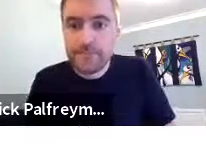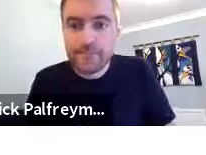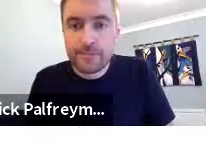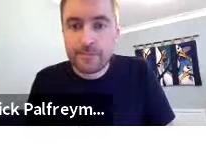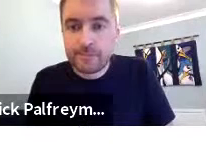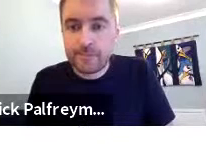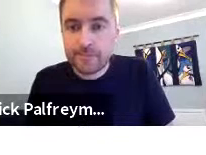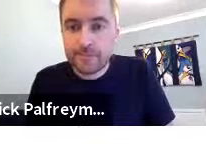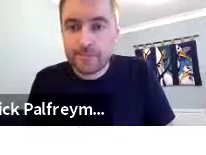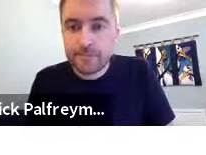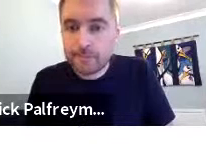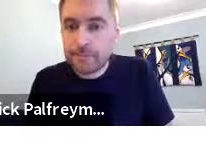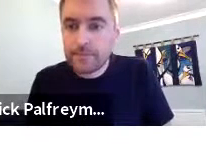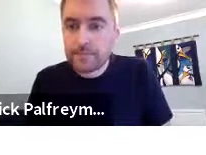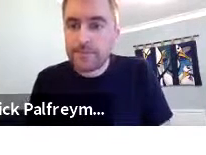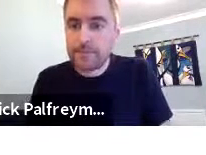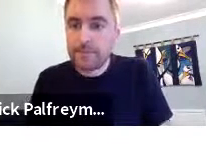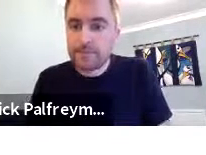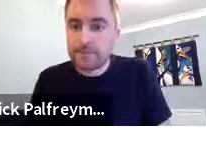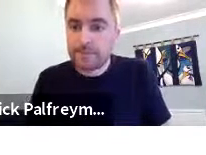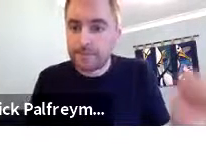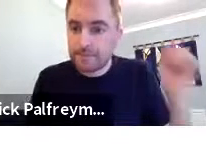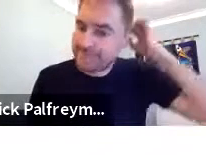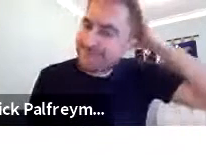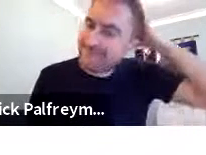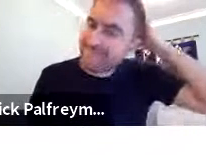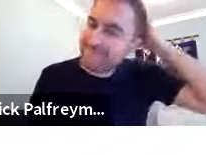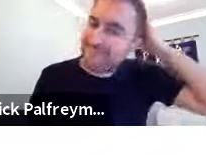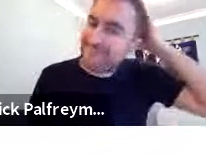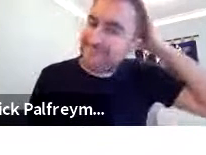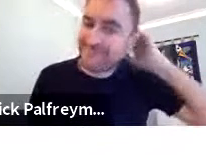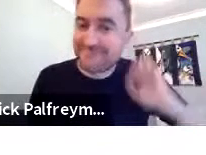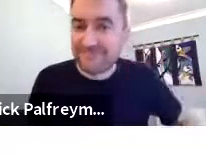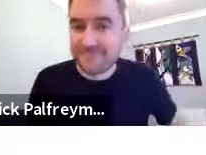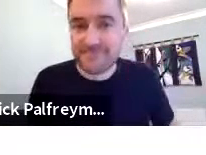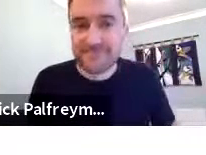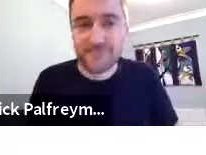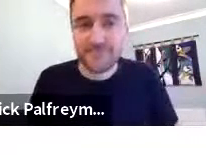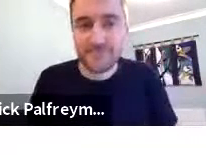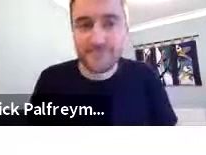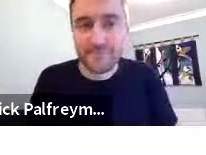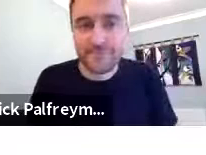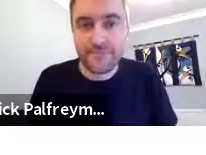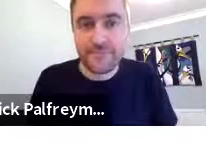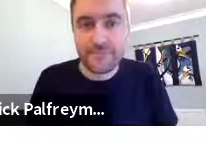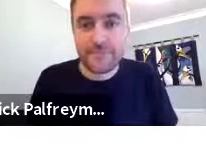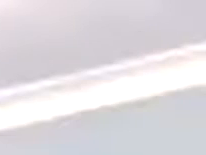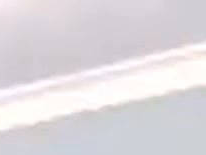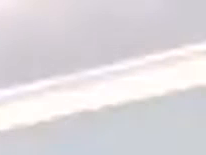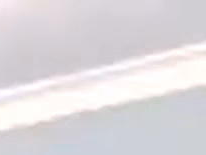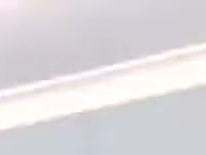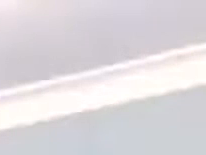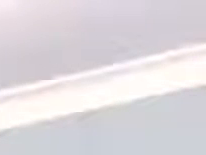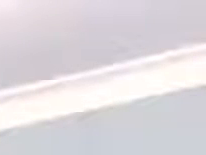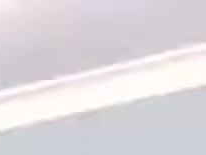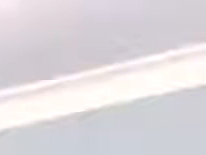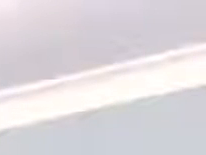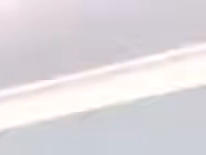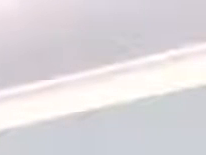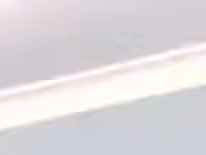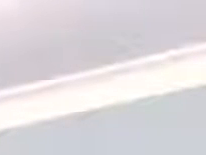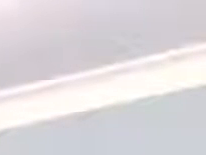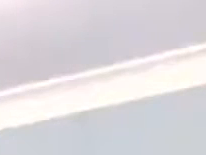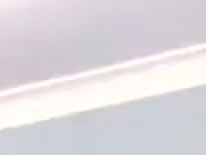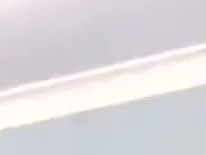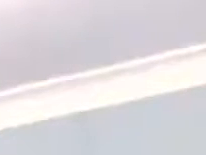the work that was really insightful. We have a few questions already. So some here in Zoom and at least